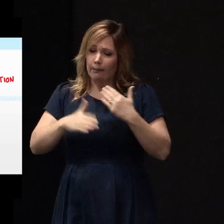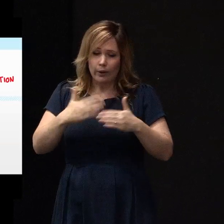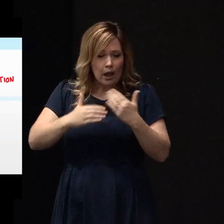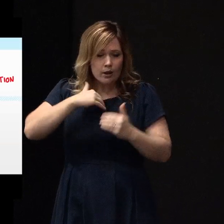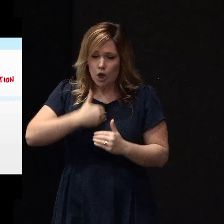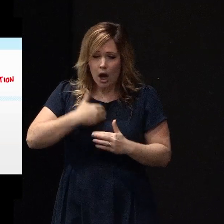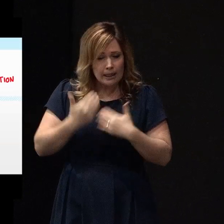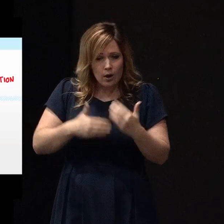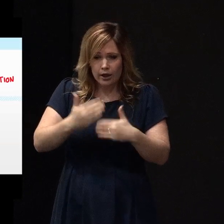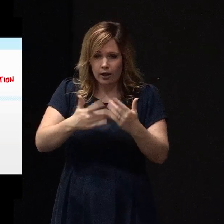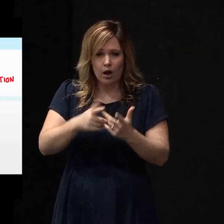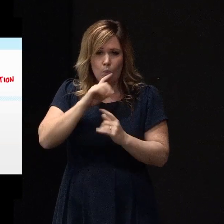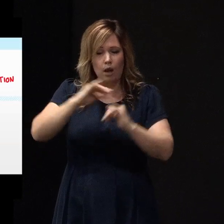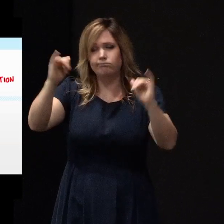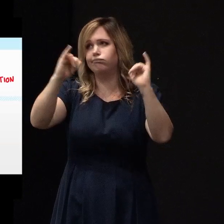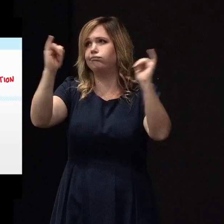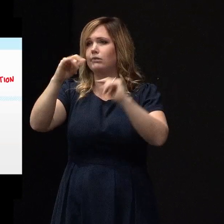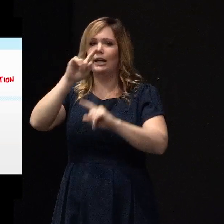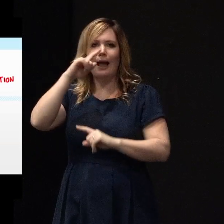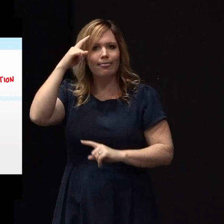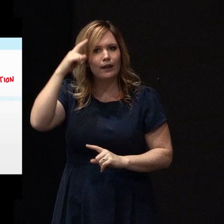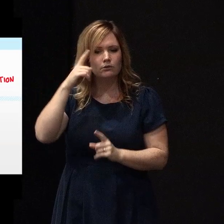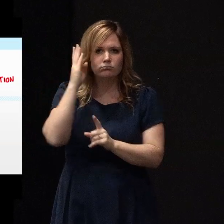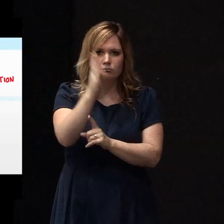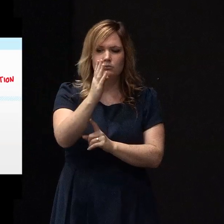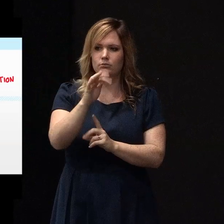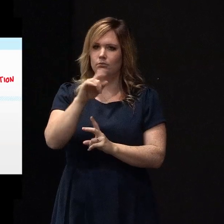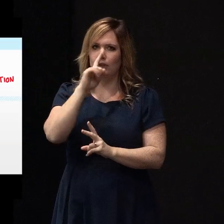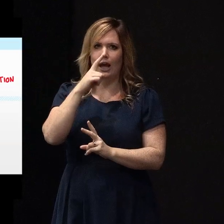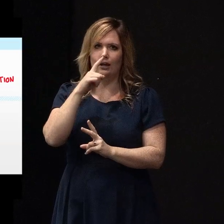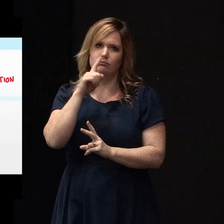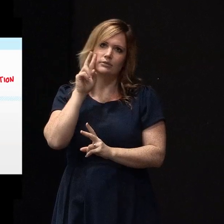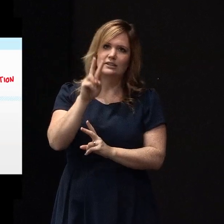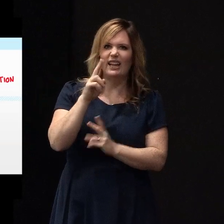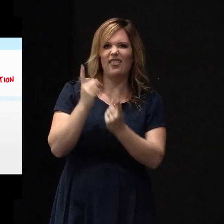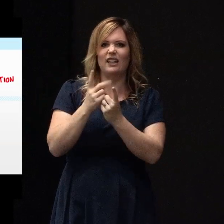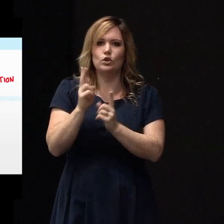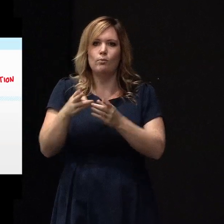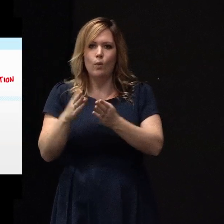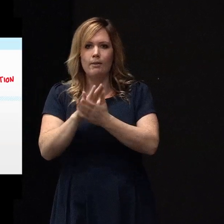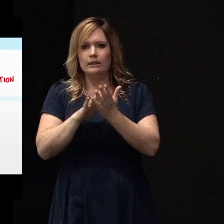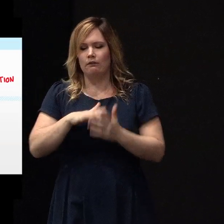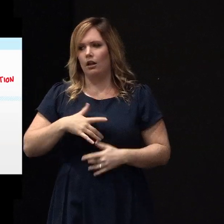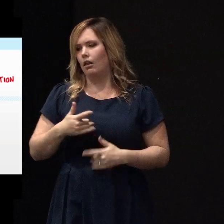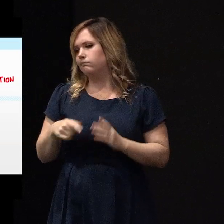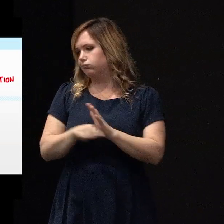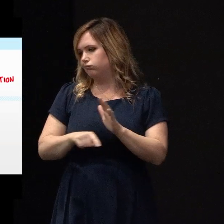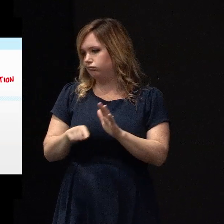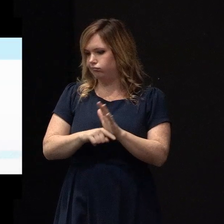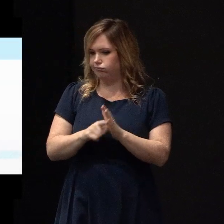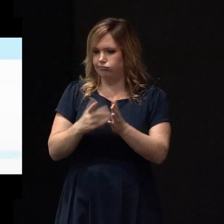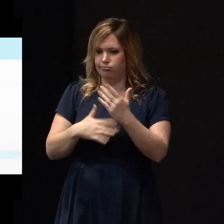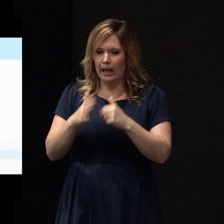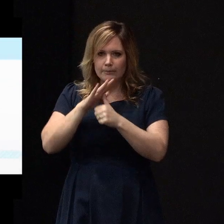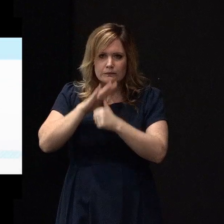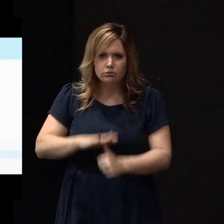that's when we can't think clearly. We can't see things in perspective. We start to feel despondent. We can go on and get depressed.